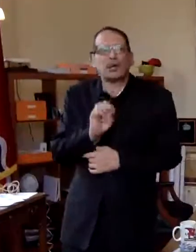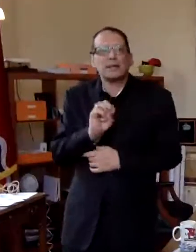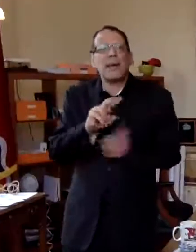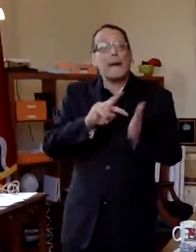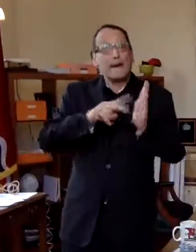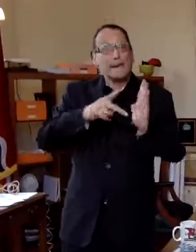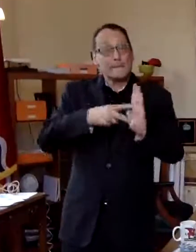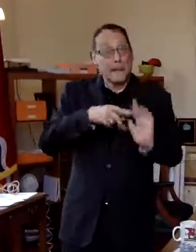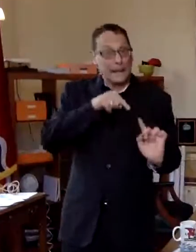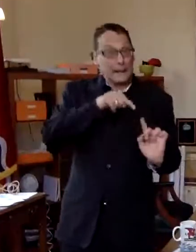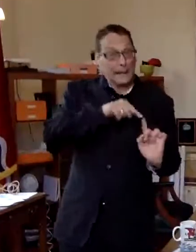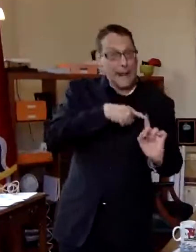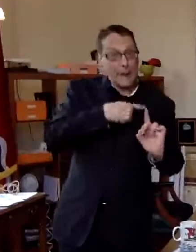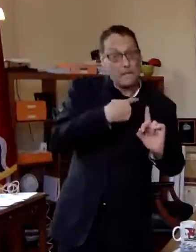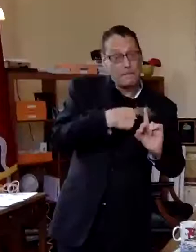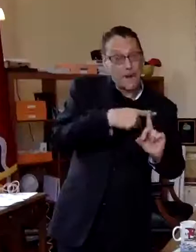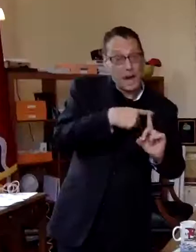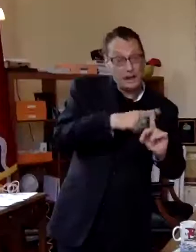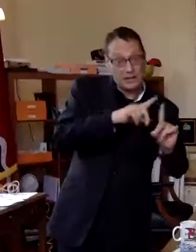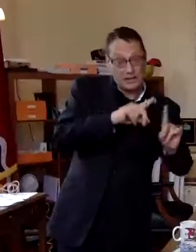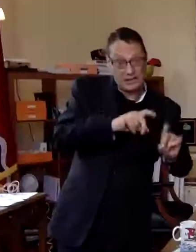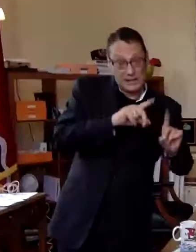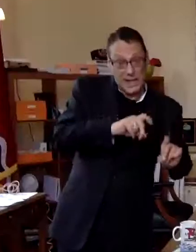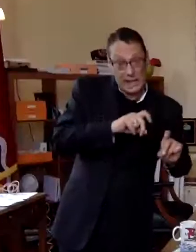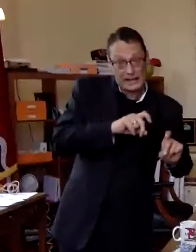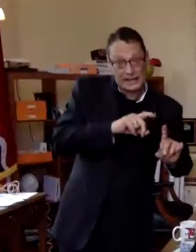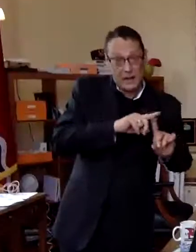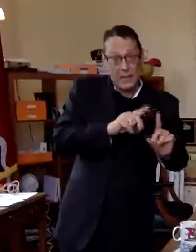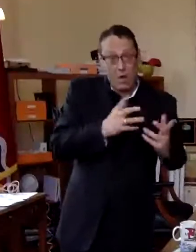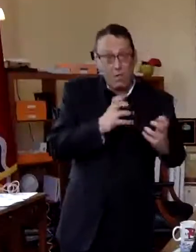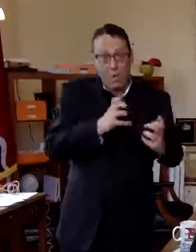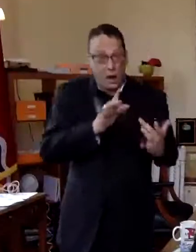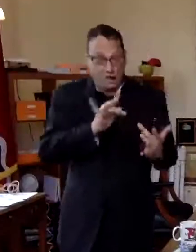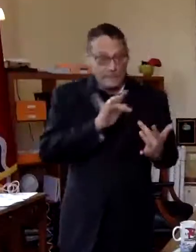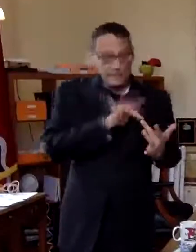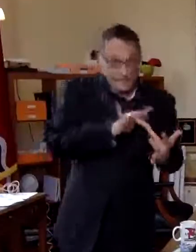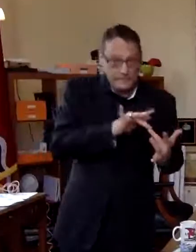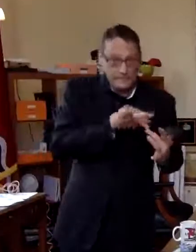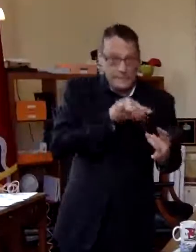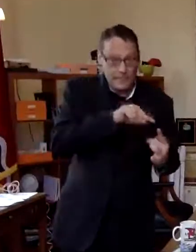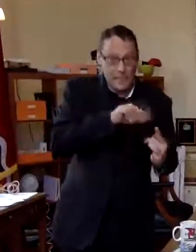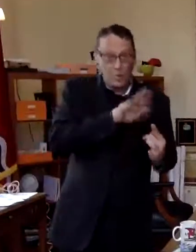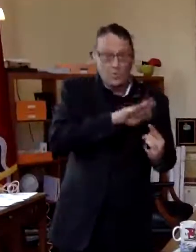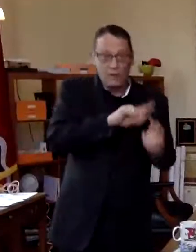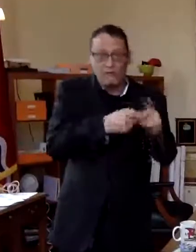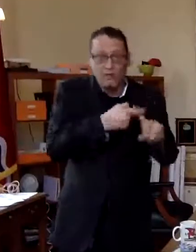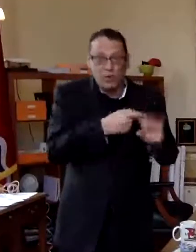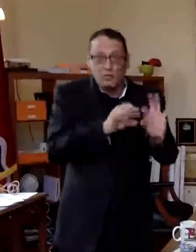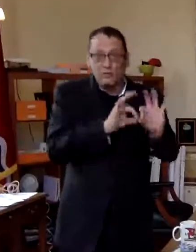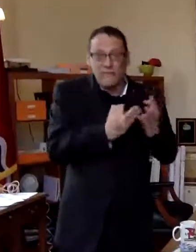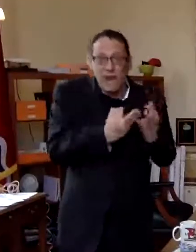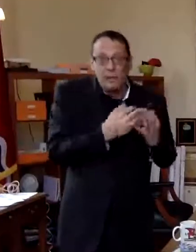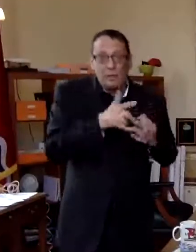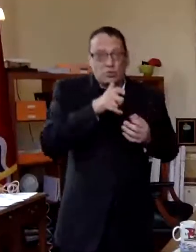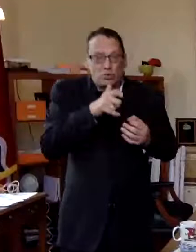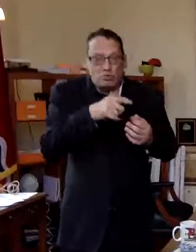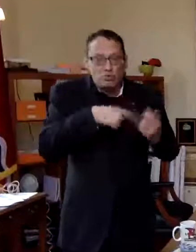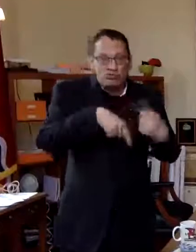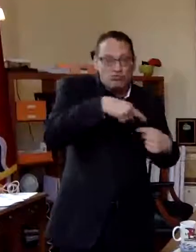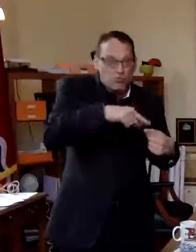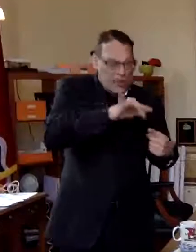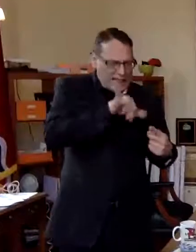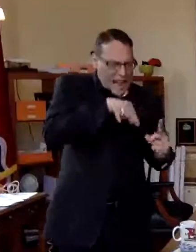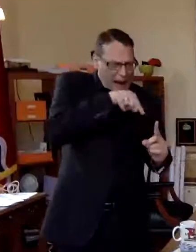positive test coveted test but then you want to get in touch with them or the people that are close to them to see well who is it that that